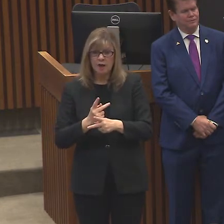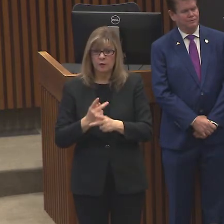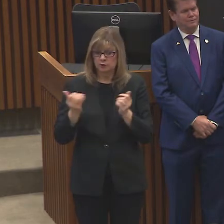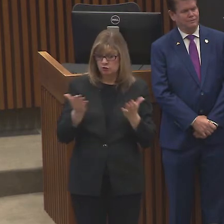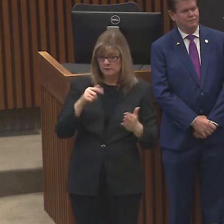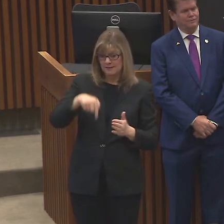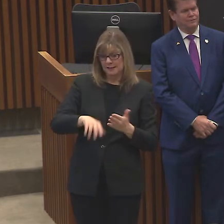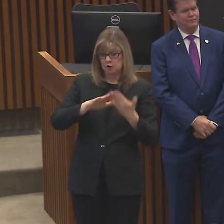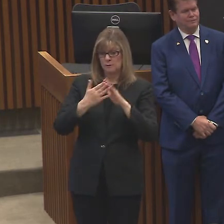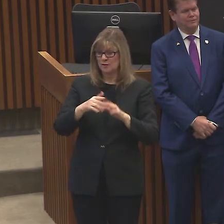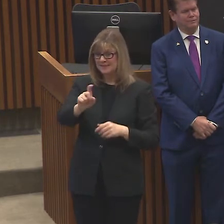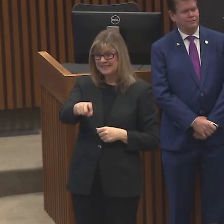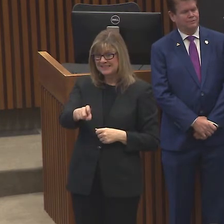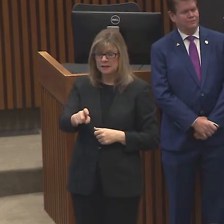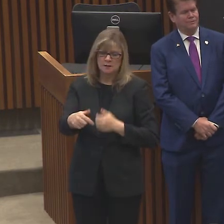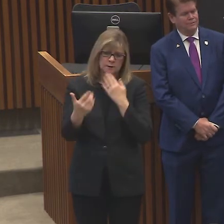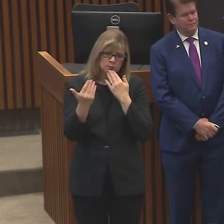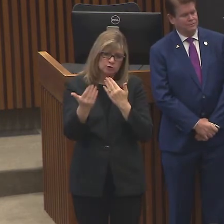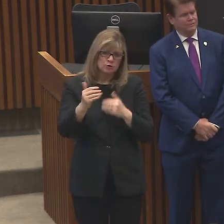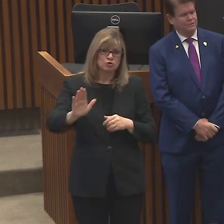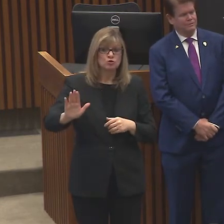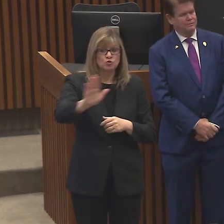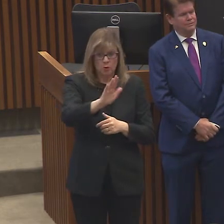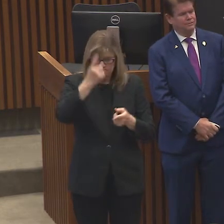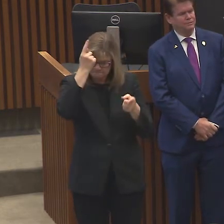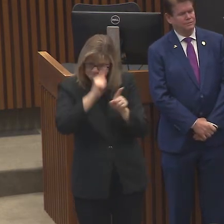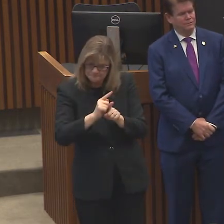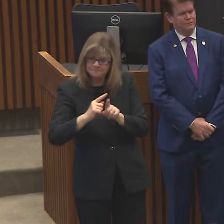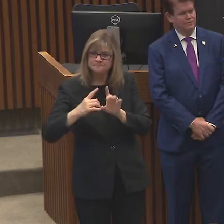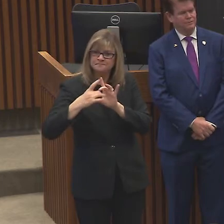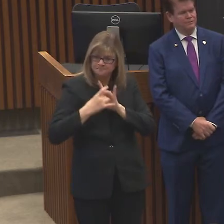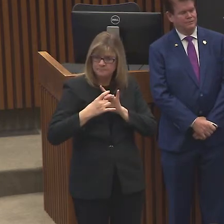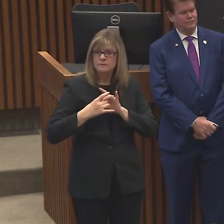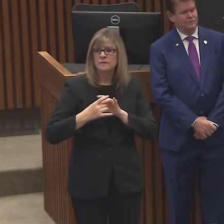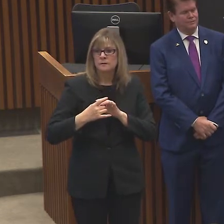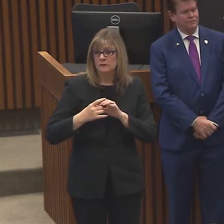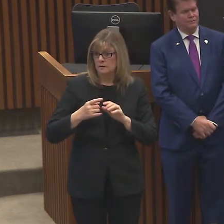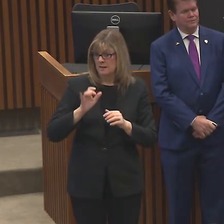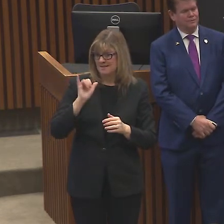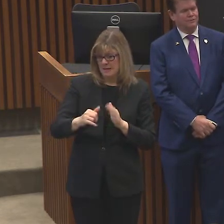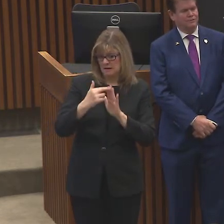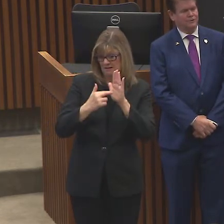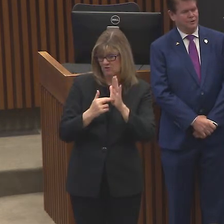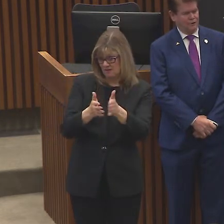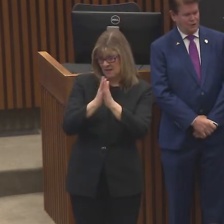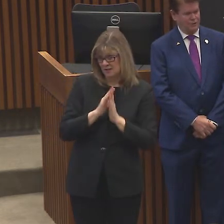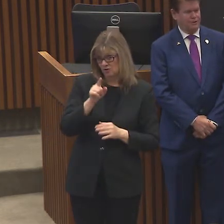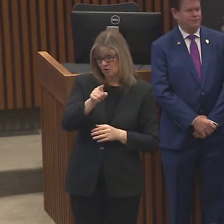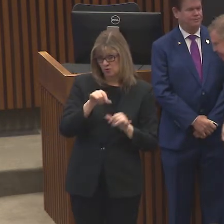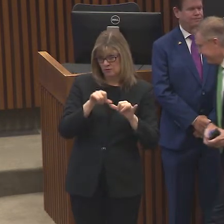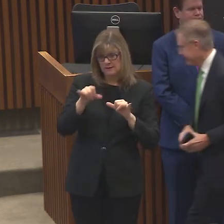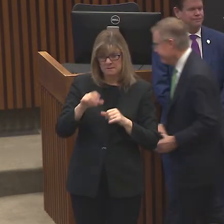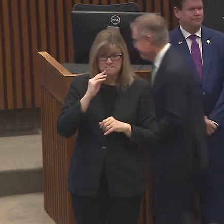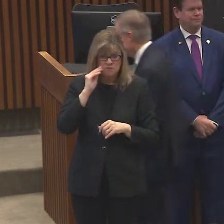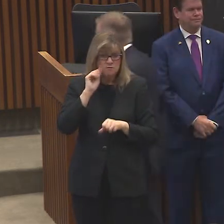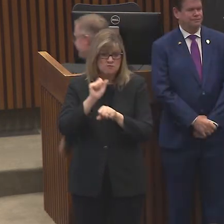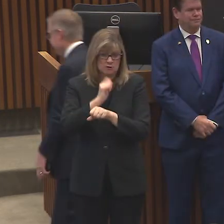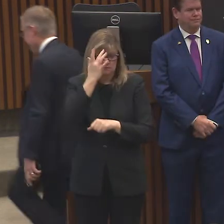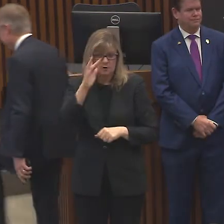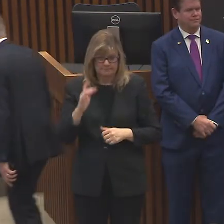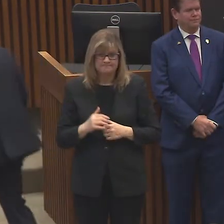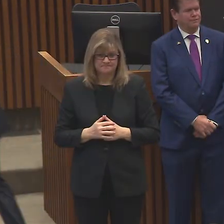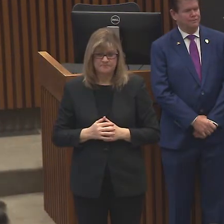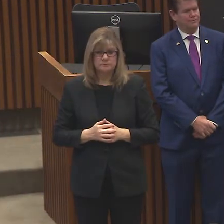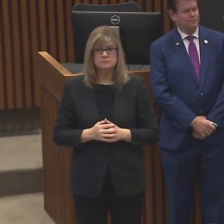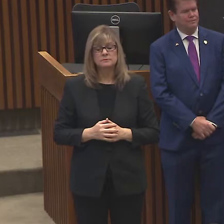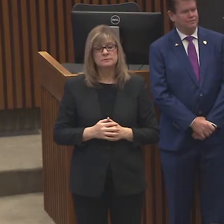needs and we appreciate your cooperation with what you're being asked to do. Thank you. Michael Williams from